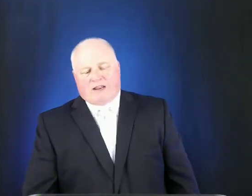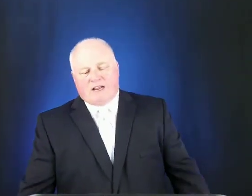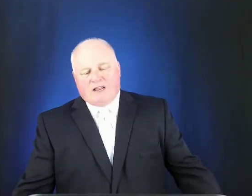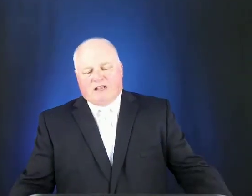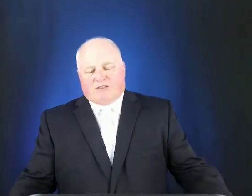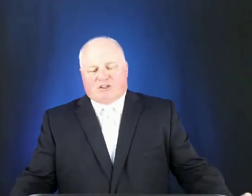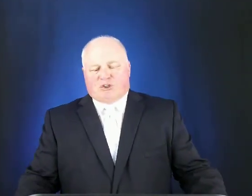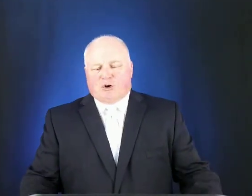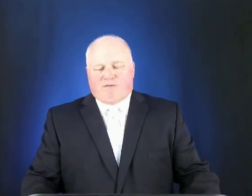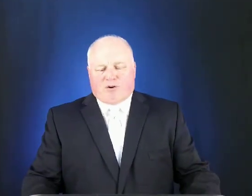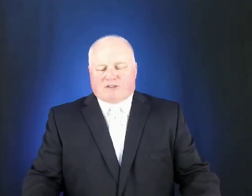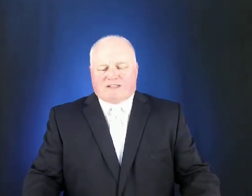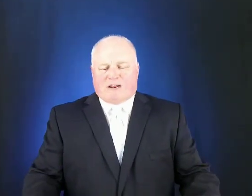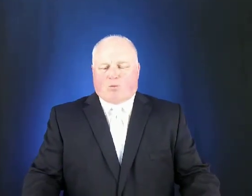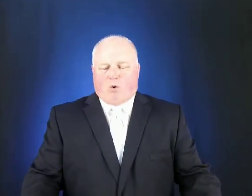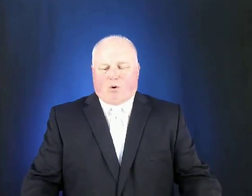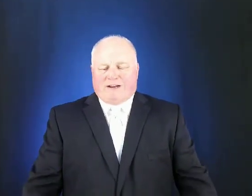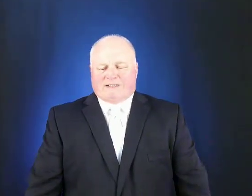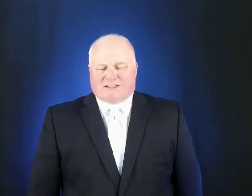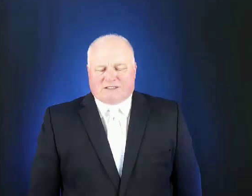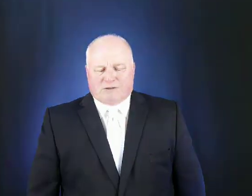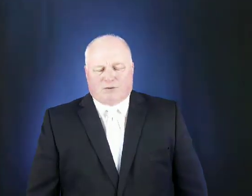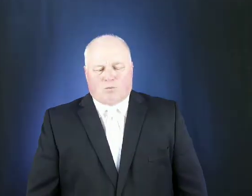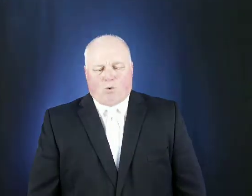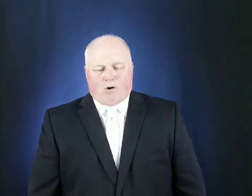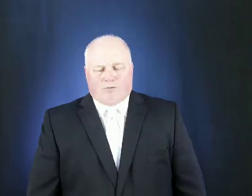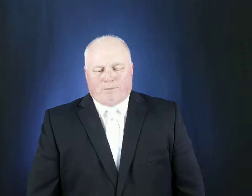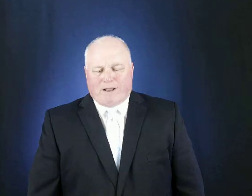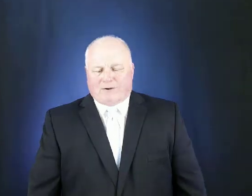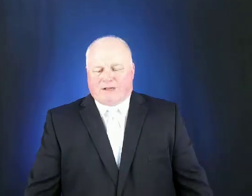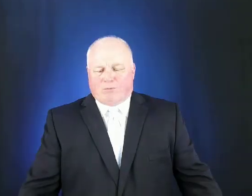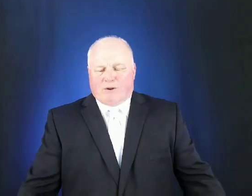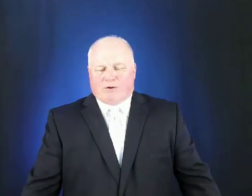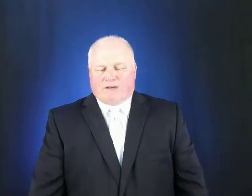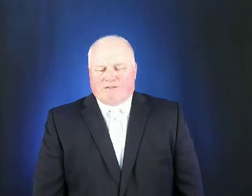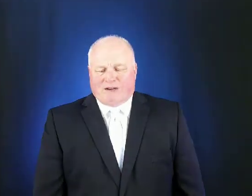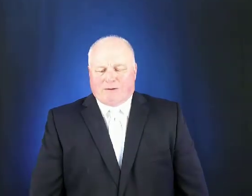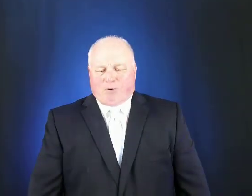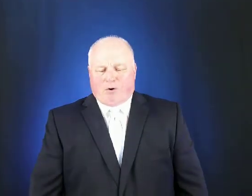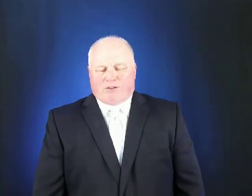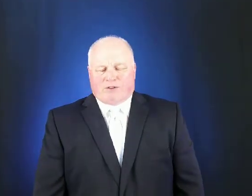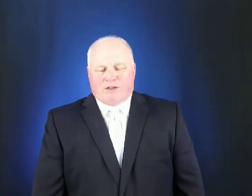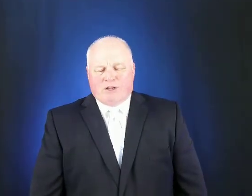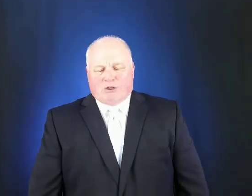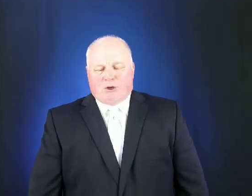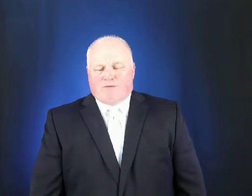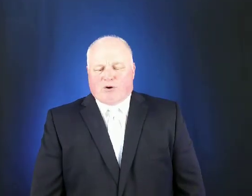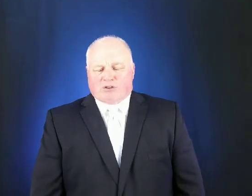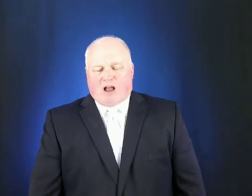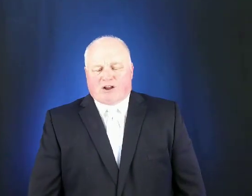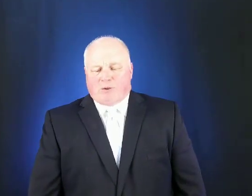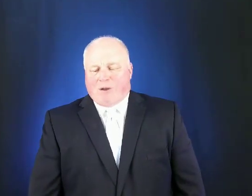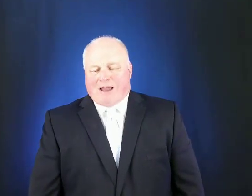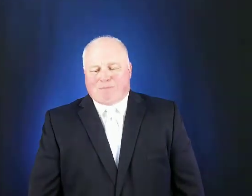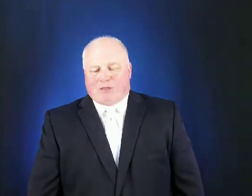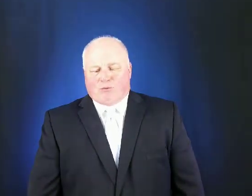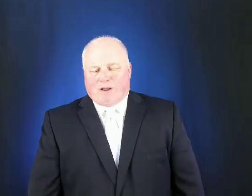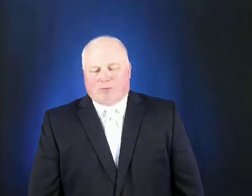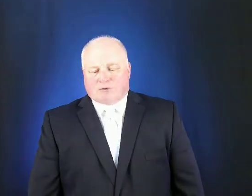this universe is at war it is a civil war of rebellion and we are living in part of the universe occupied by the rebels